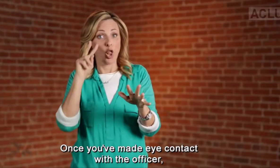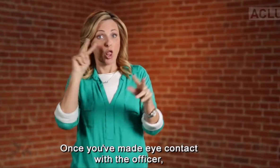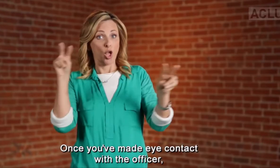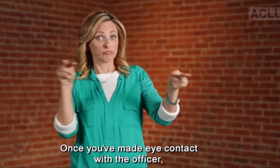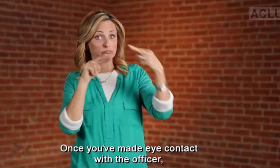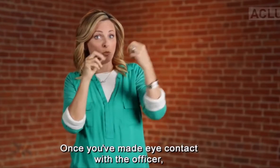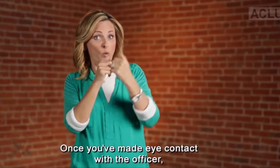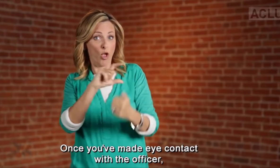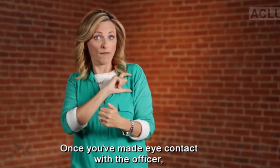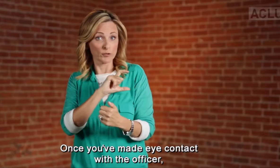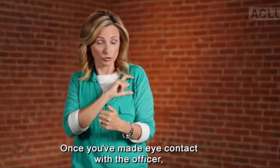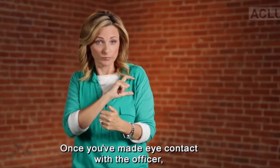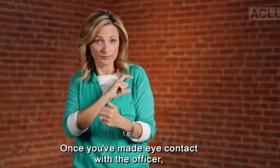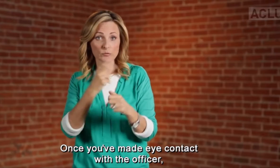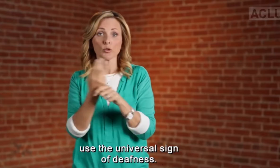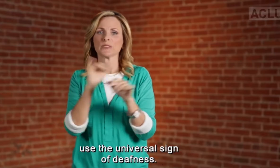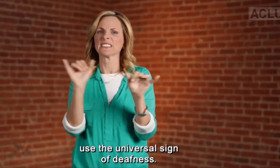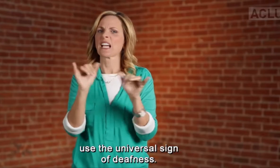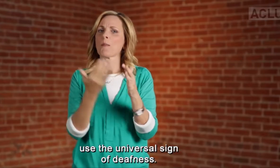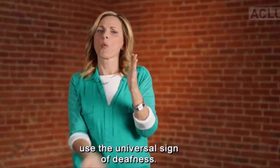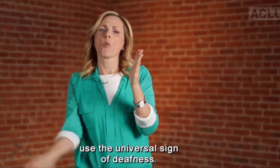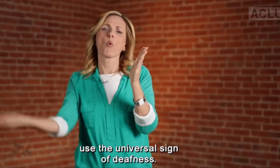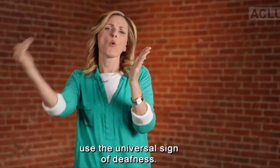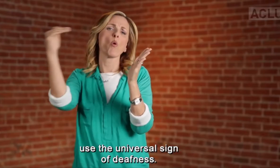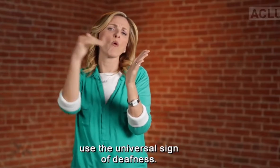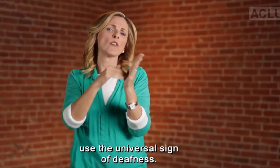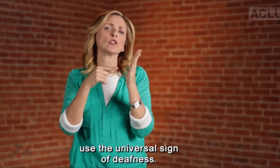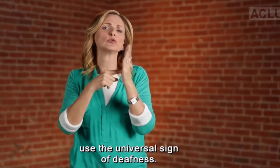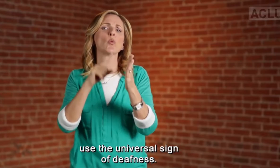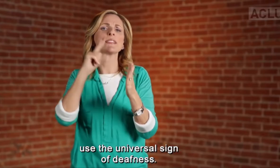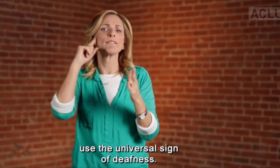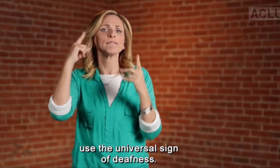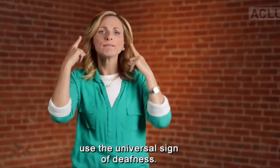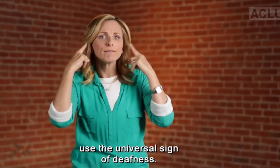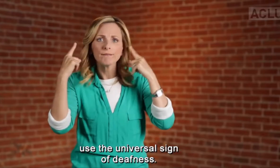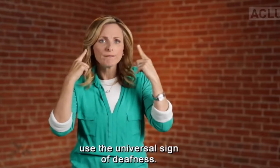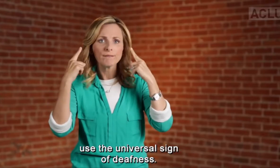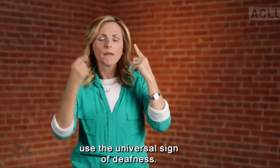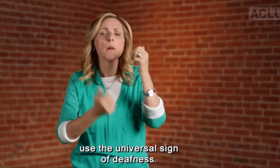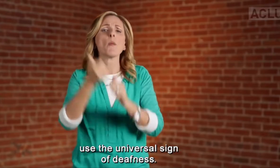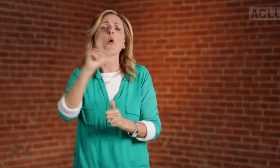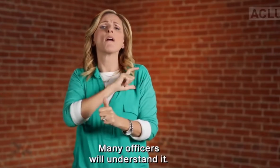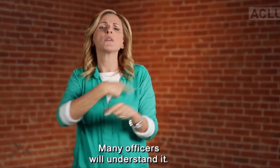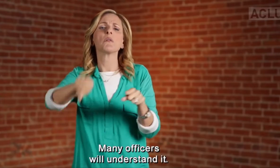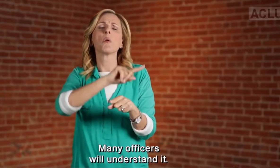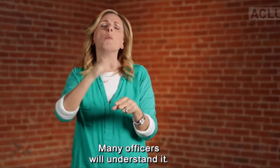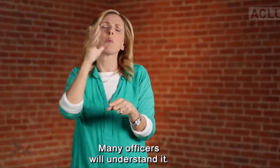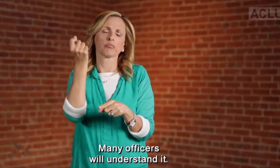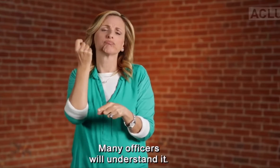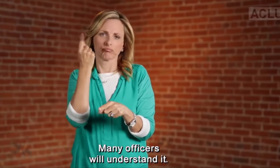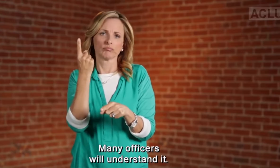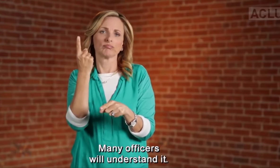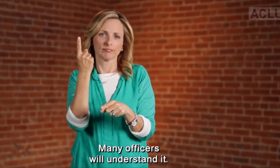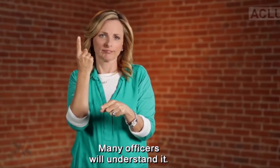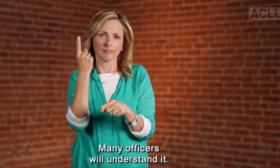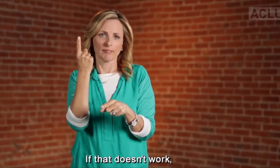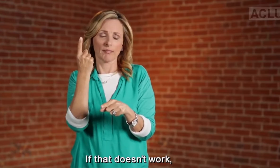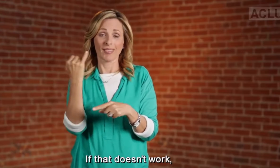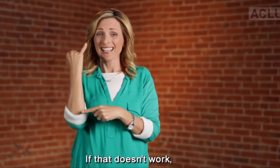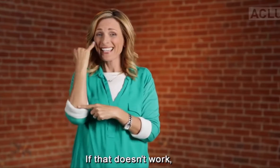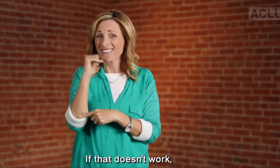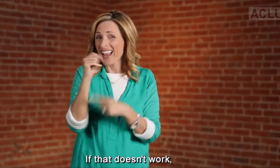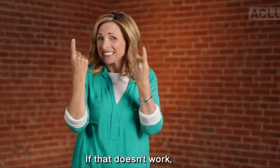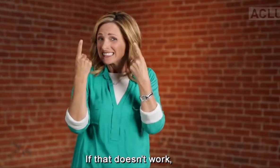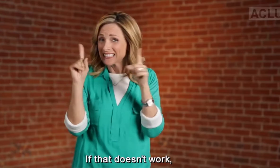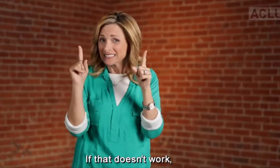Once you've made eye contact with the officer, use the universal sign of deafness. Many officers will understand